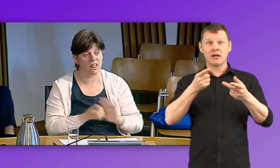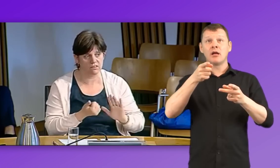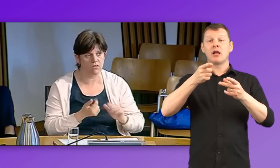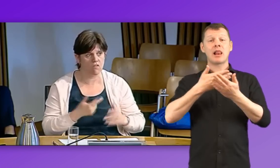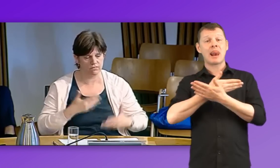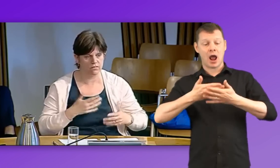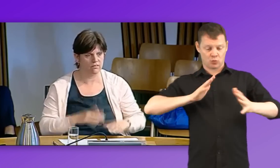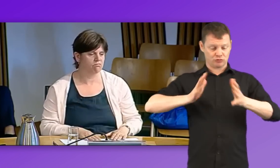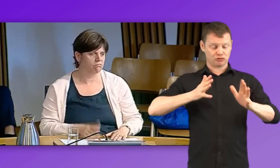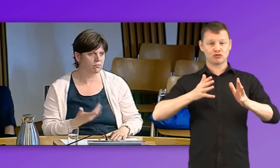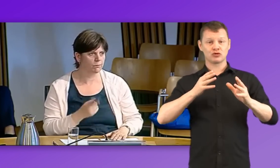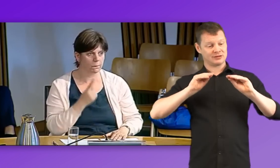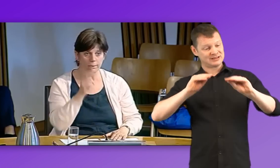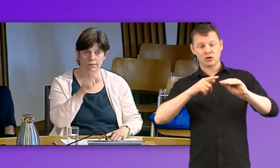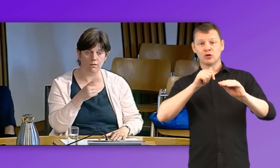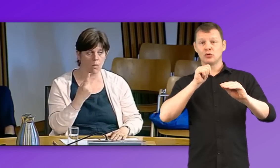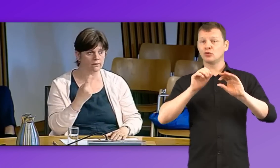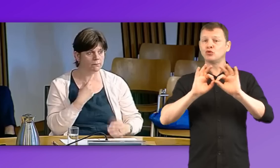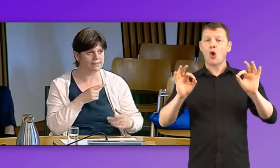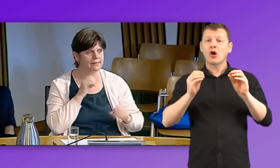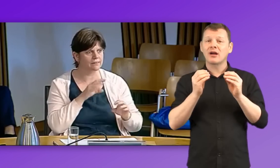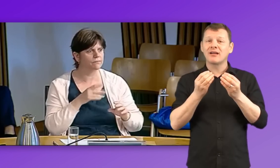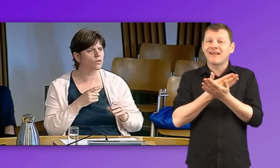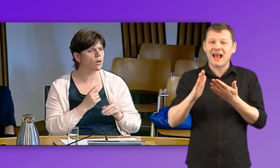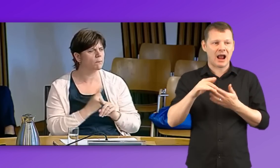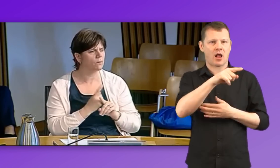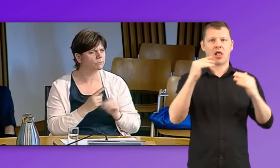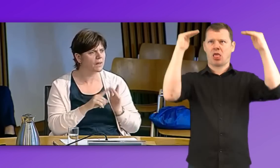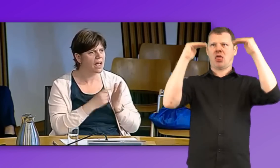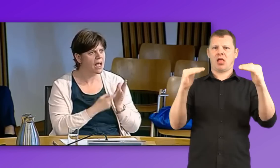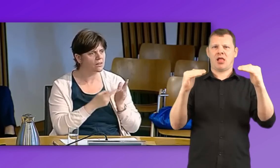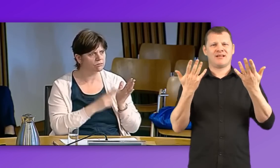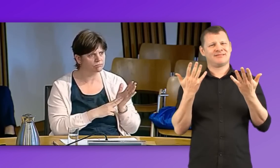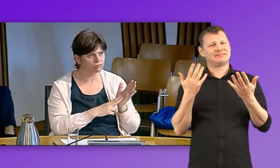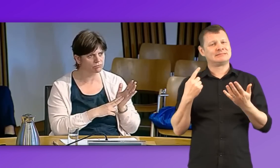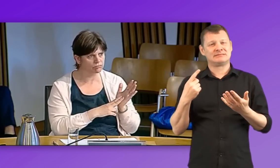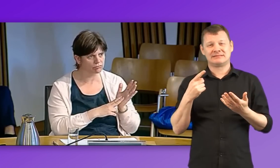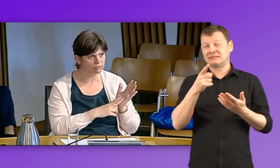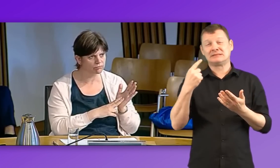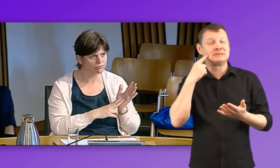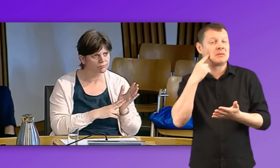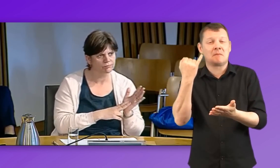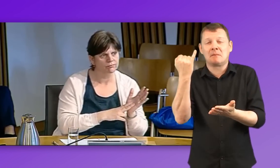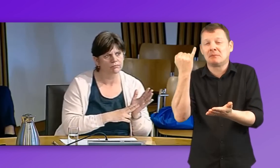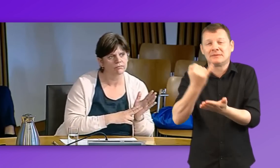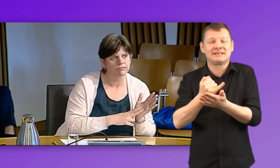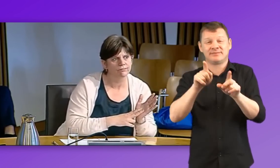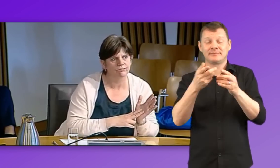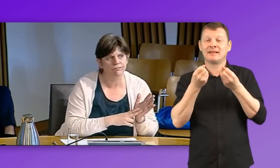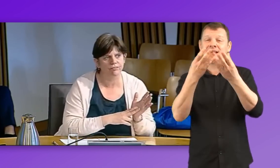clear and they have a low skill level of British Sign Language, you know, simple mistakes can be made. I mean, if you think about even like the English term